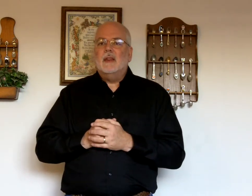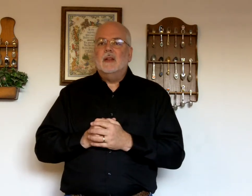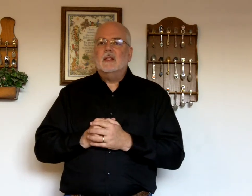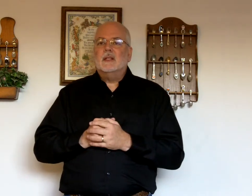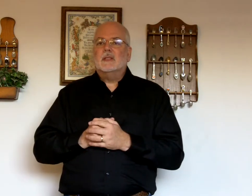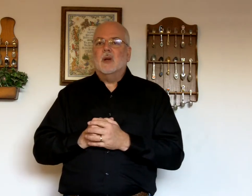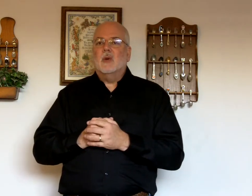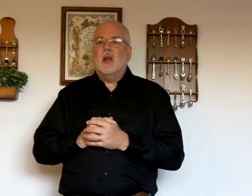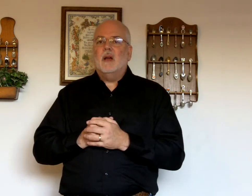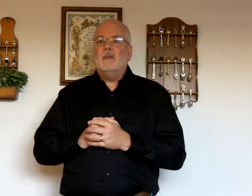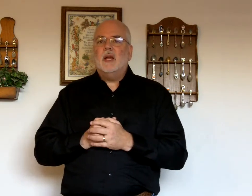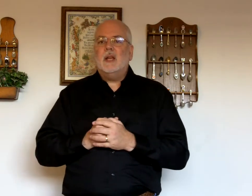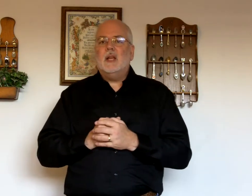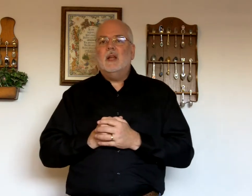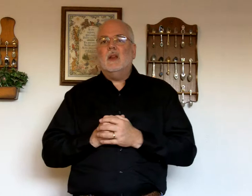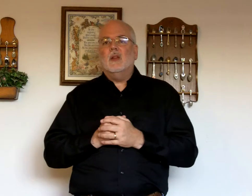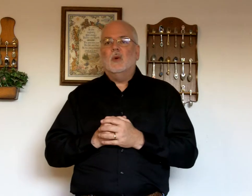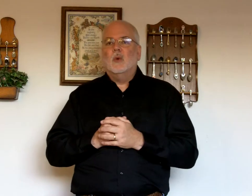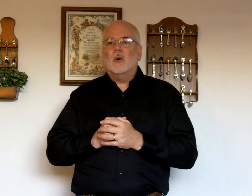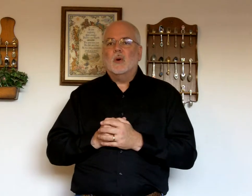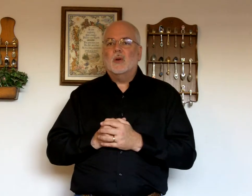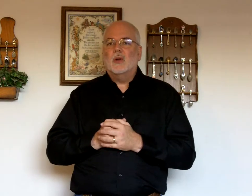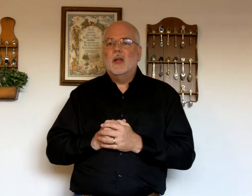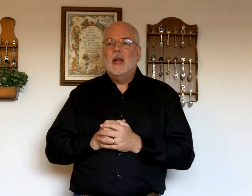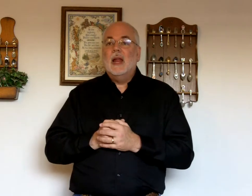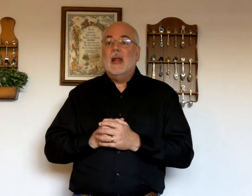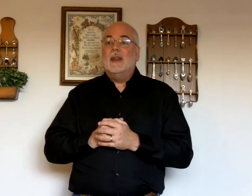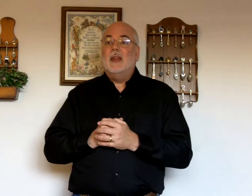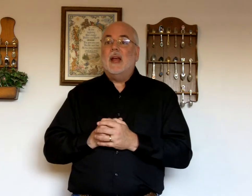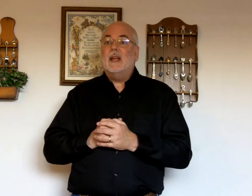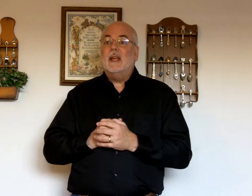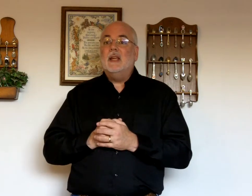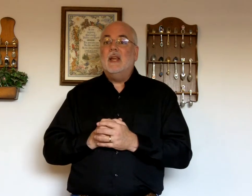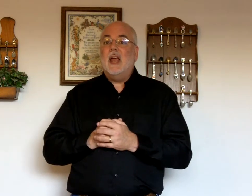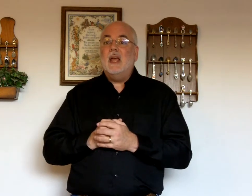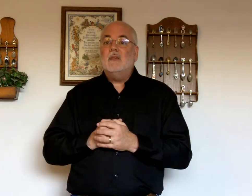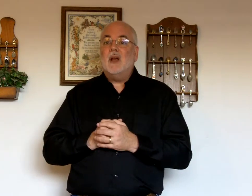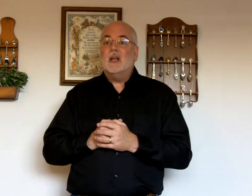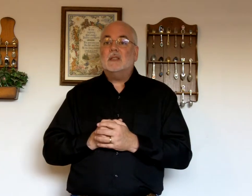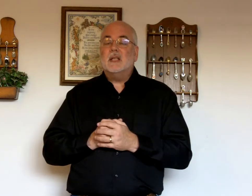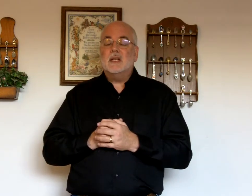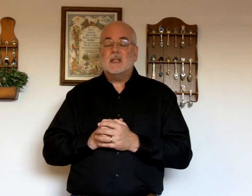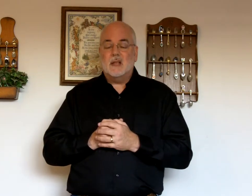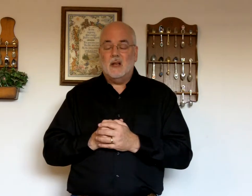So loved he the world that he gave us his son.